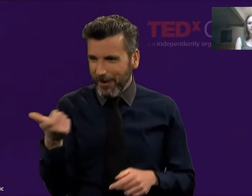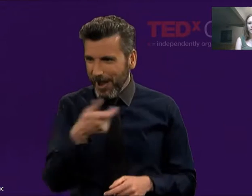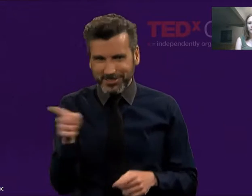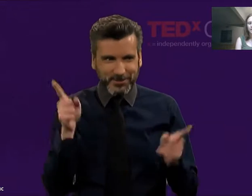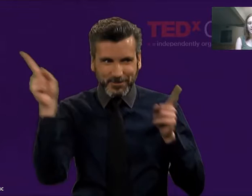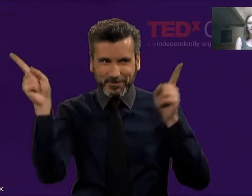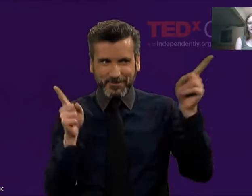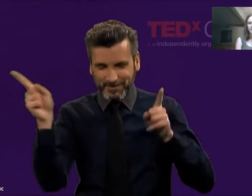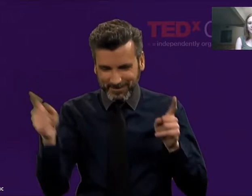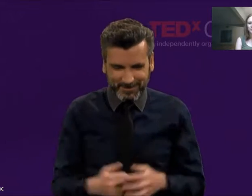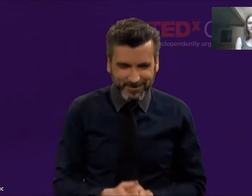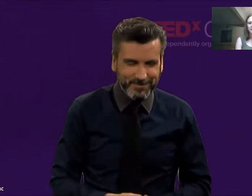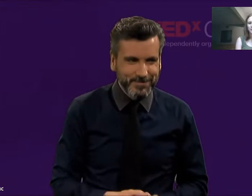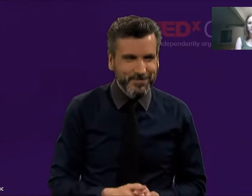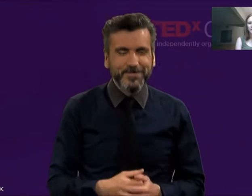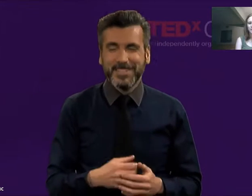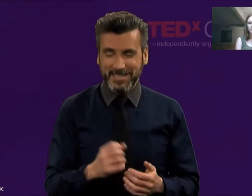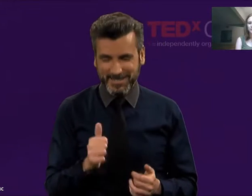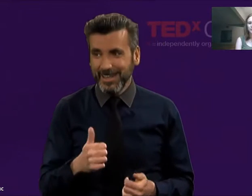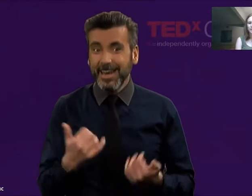Good job! It's pretty fun to watch all of you pointing.